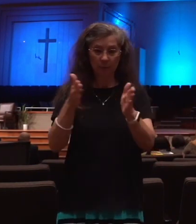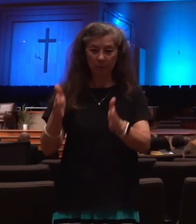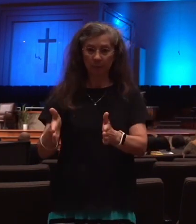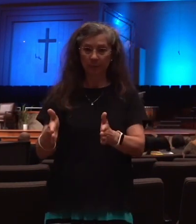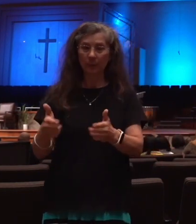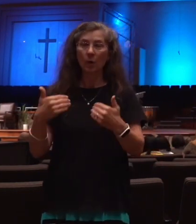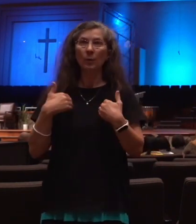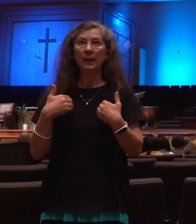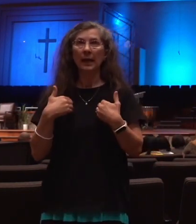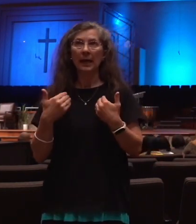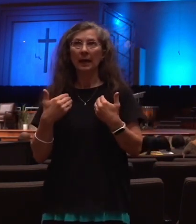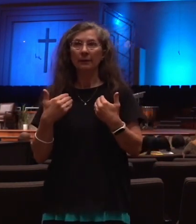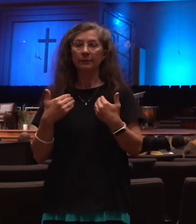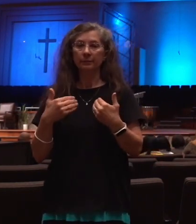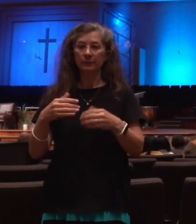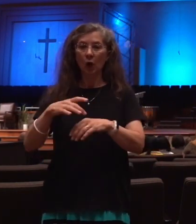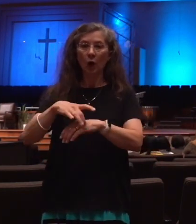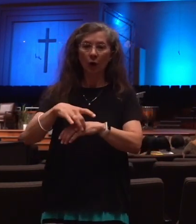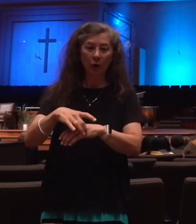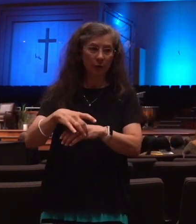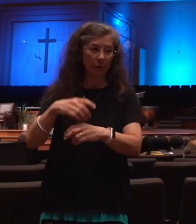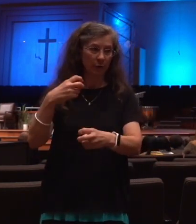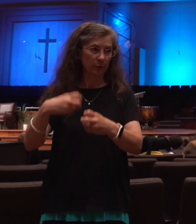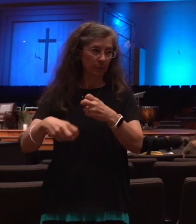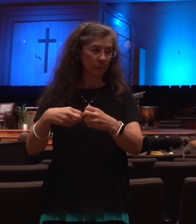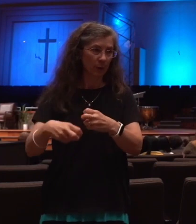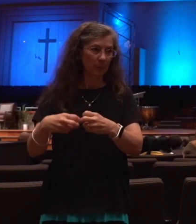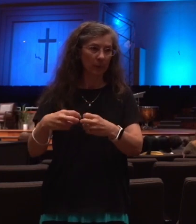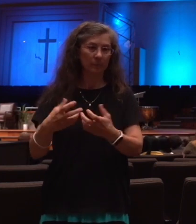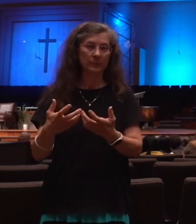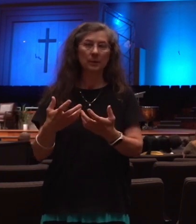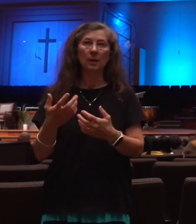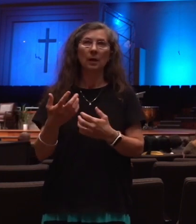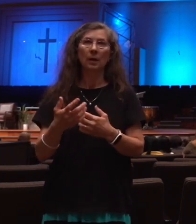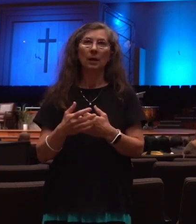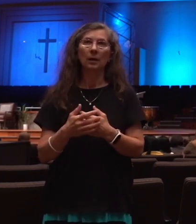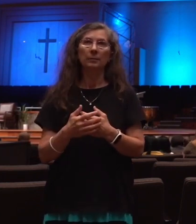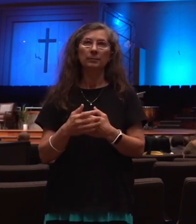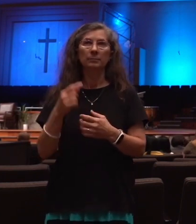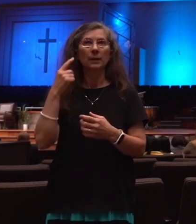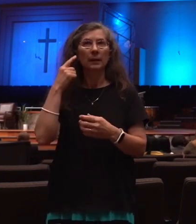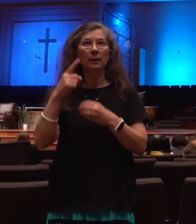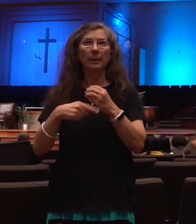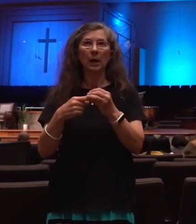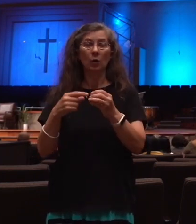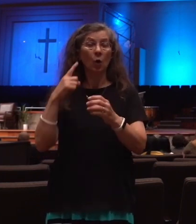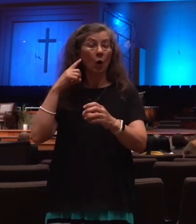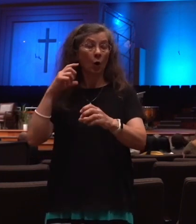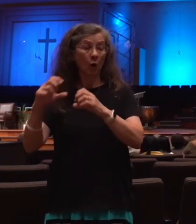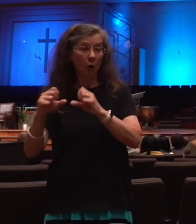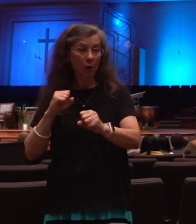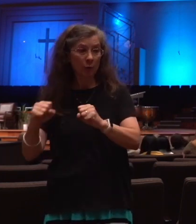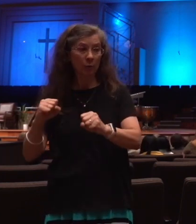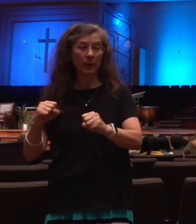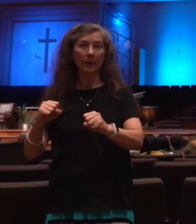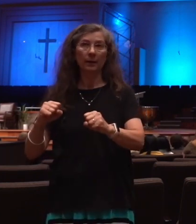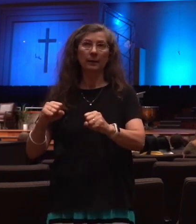When you look at the trumpet judgments, it talks about earthquakes in diverse places, and all these are the beginning of